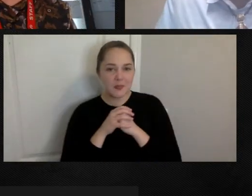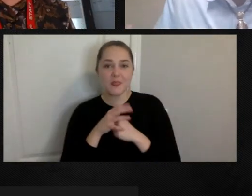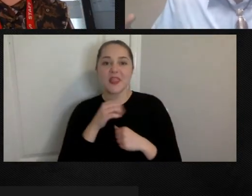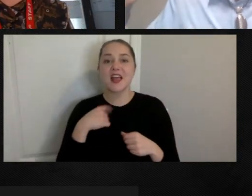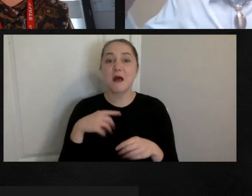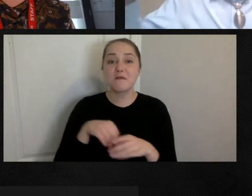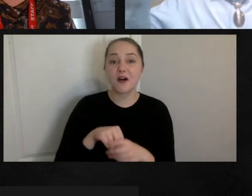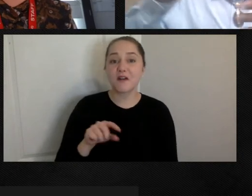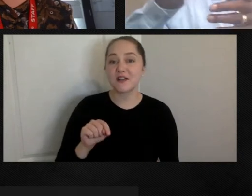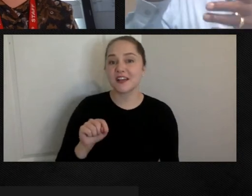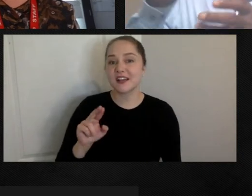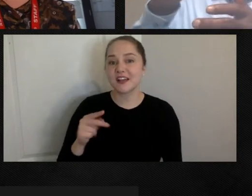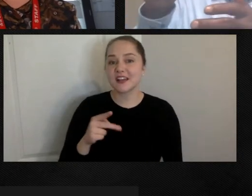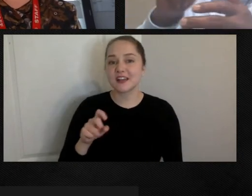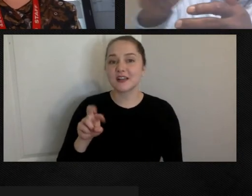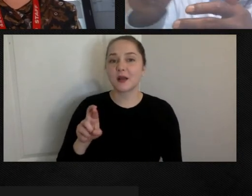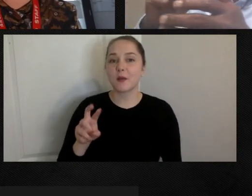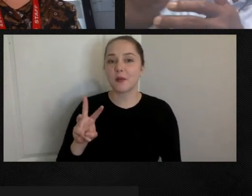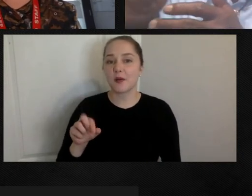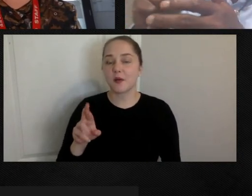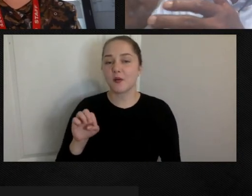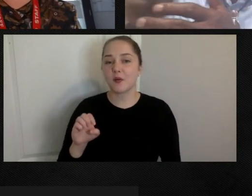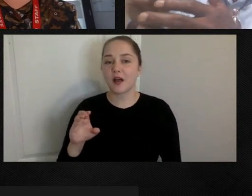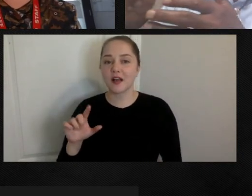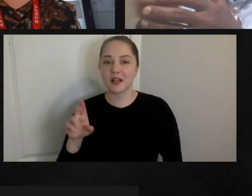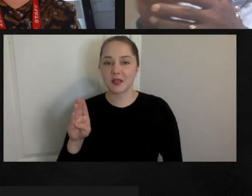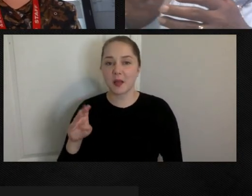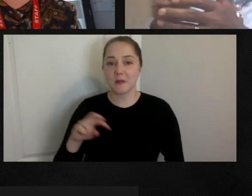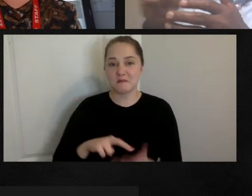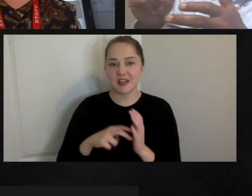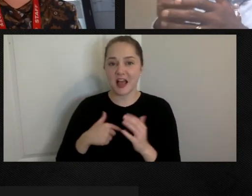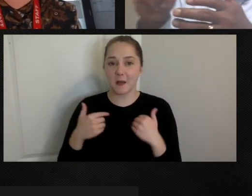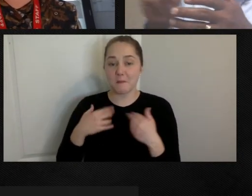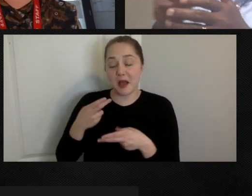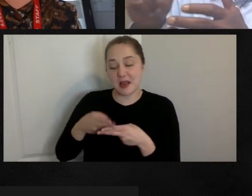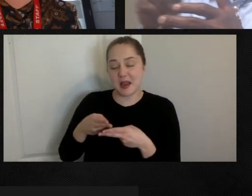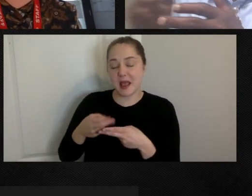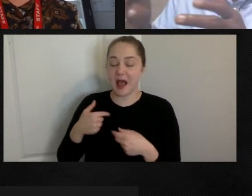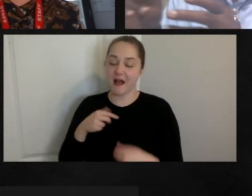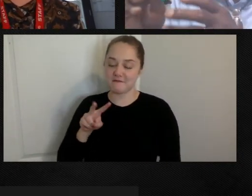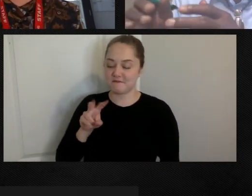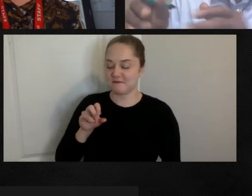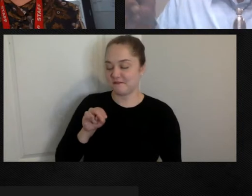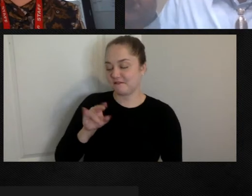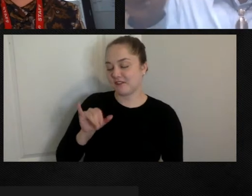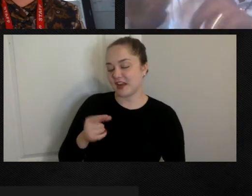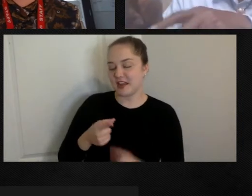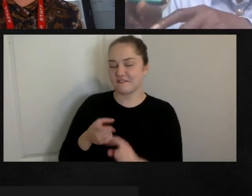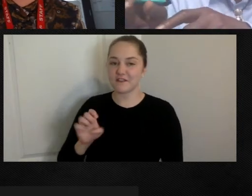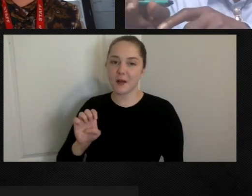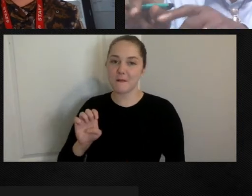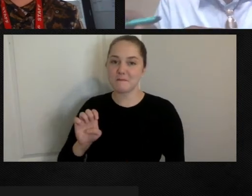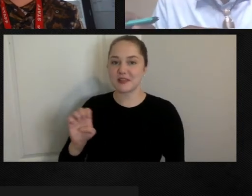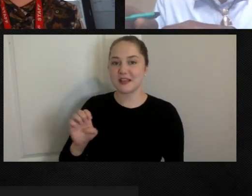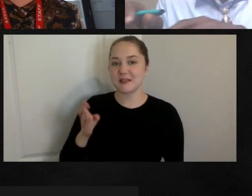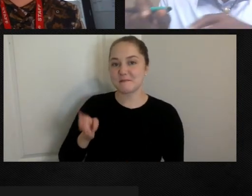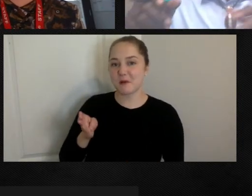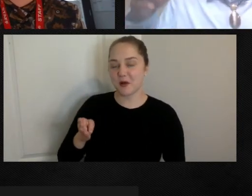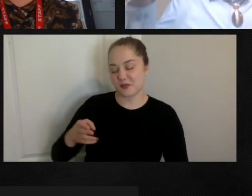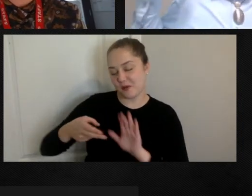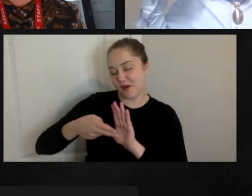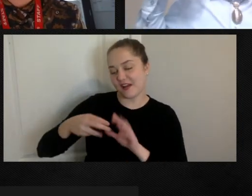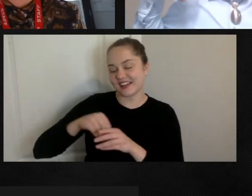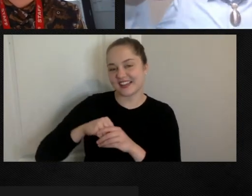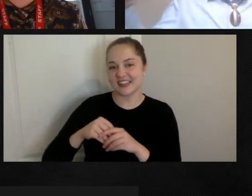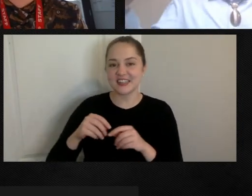club. And so I have my little name, my little video from East Baltimore on my Tupperware club, and that's in the teacher's lounge.